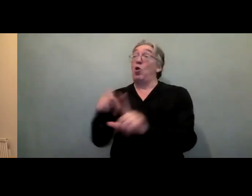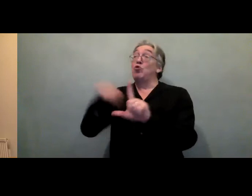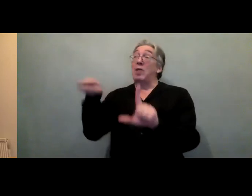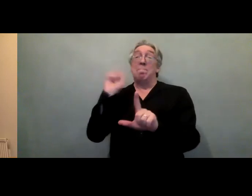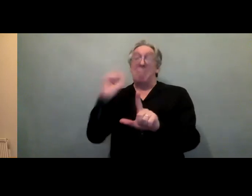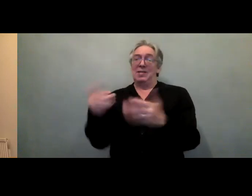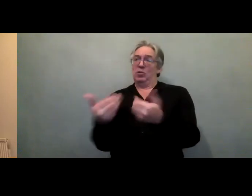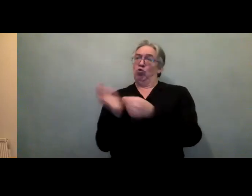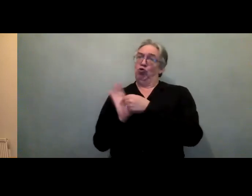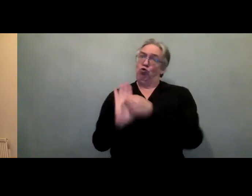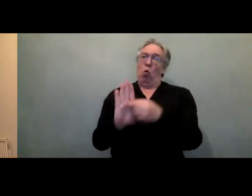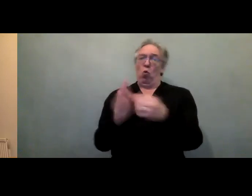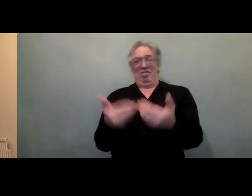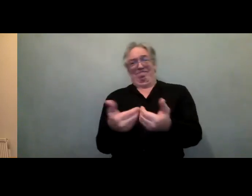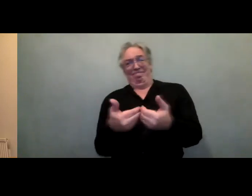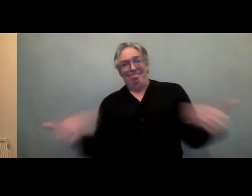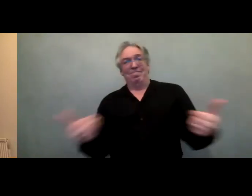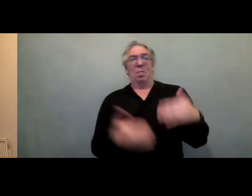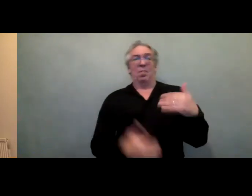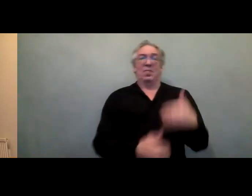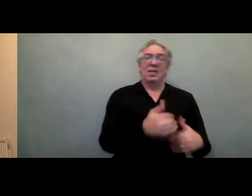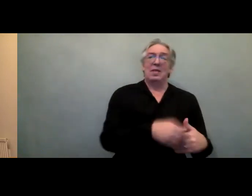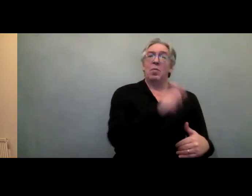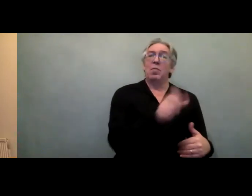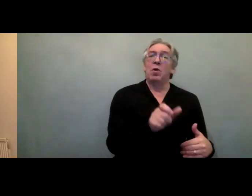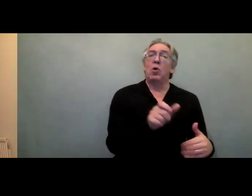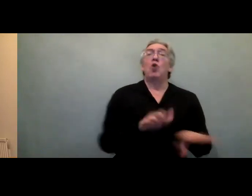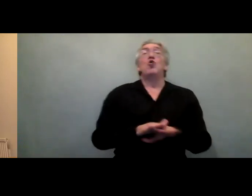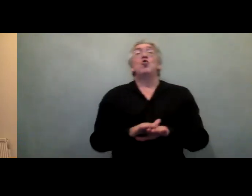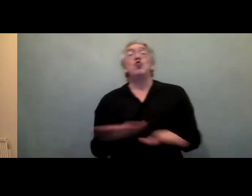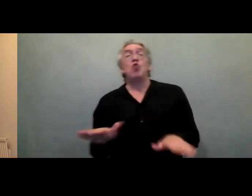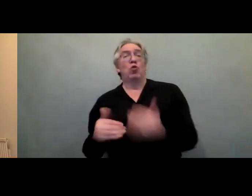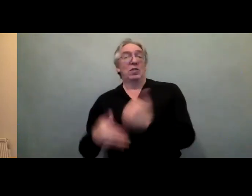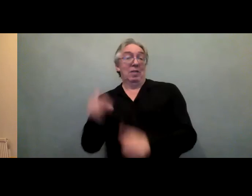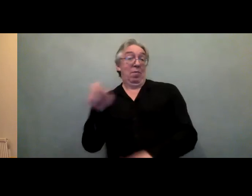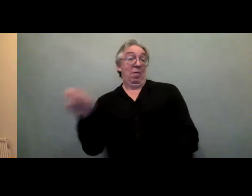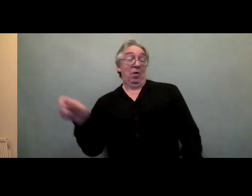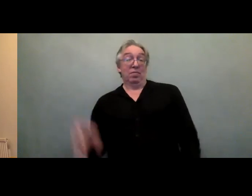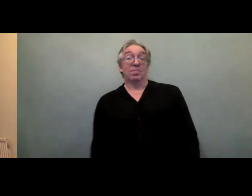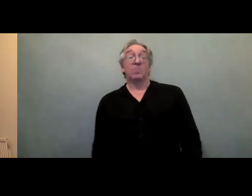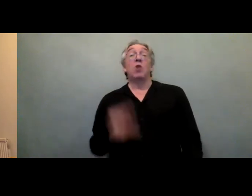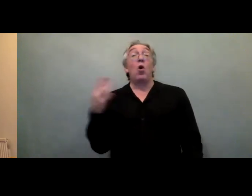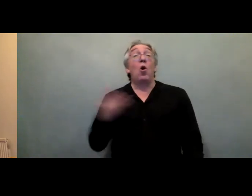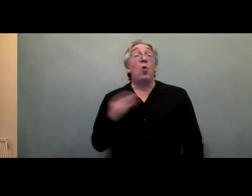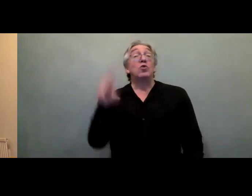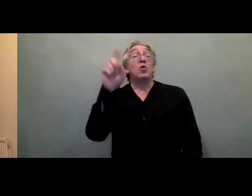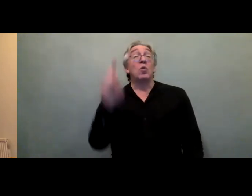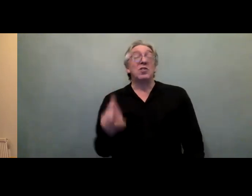the Washington Group questions, which is such a useful and versatile tool to be included in surveys.